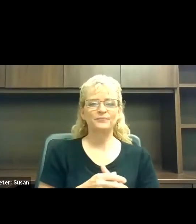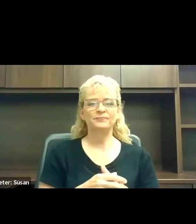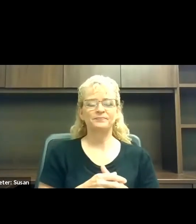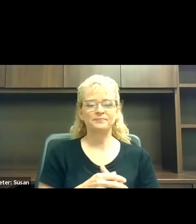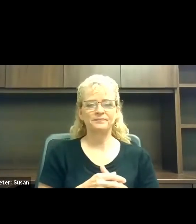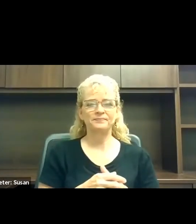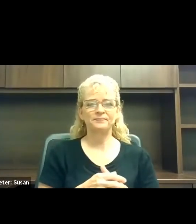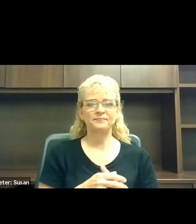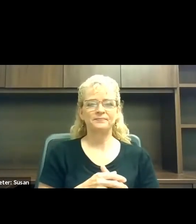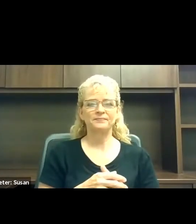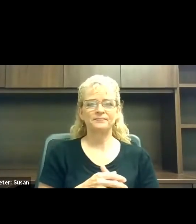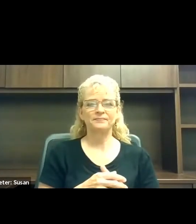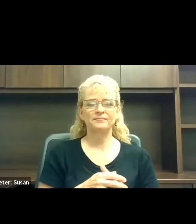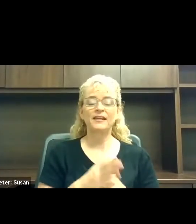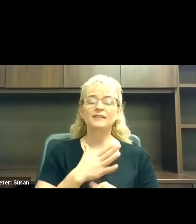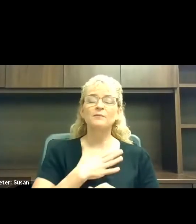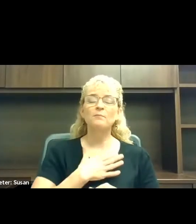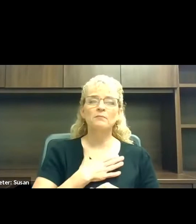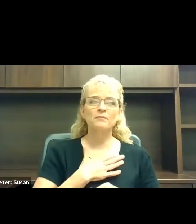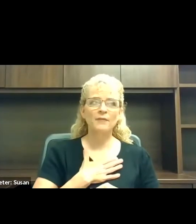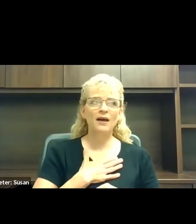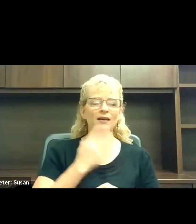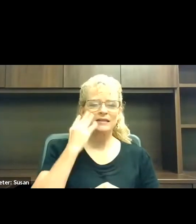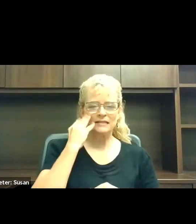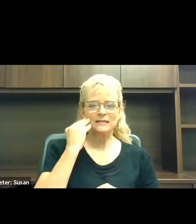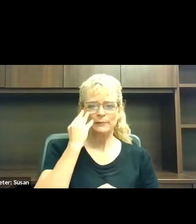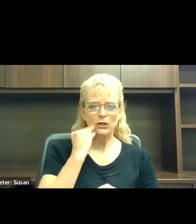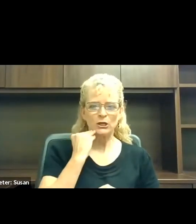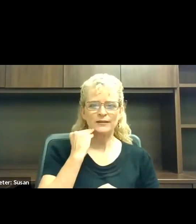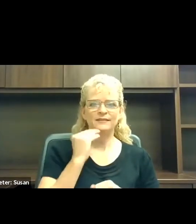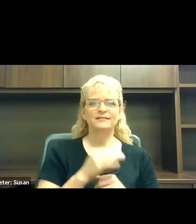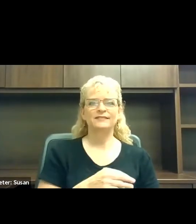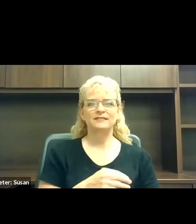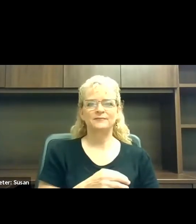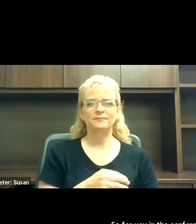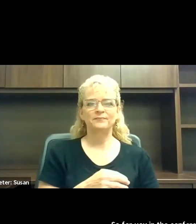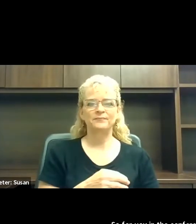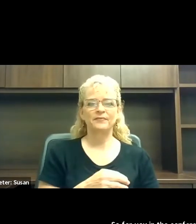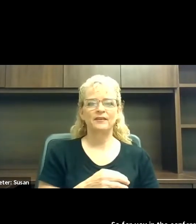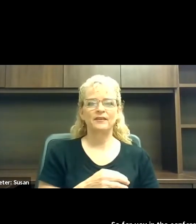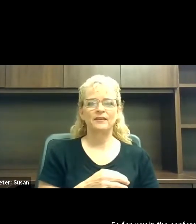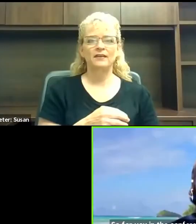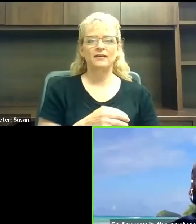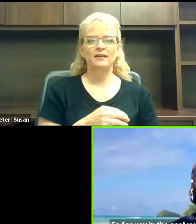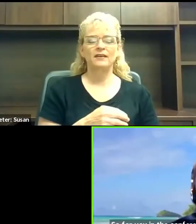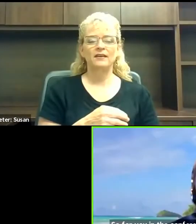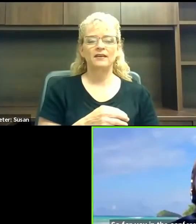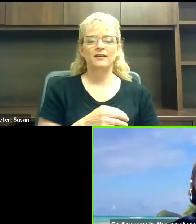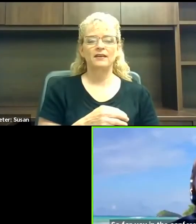my experience was coming in believing that I had lost